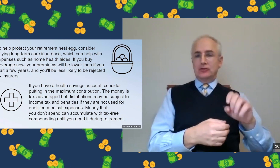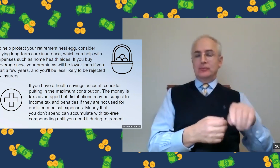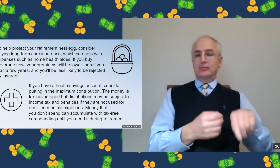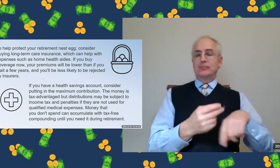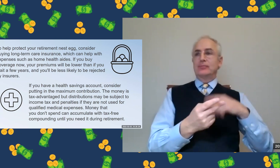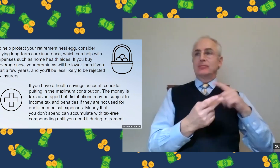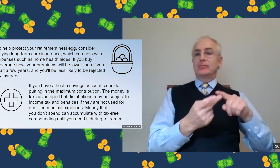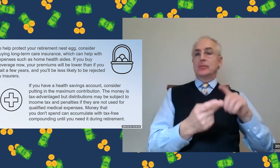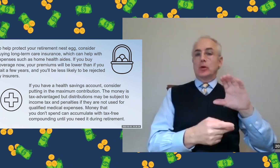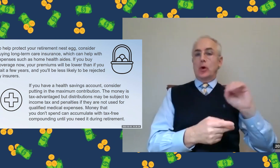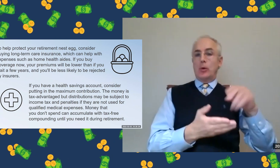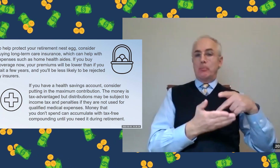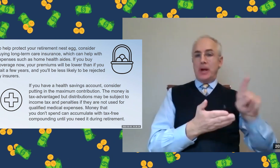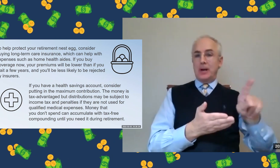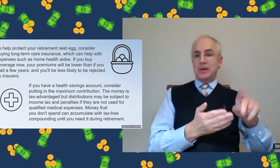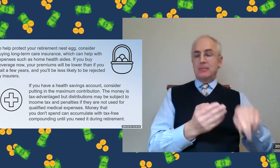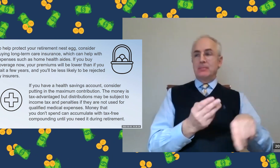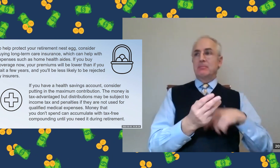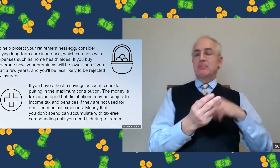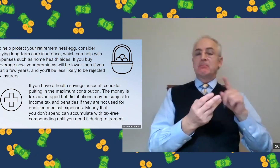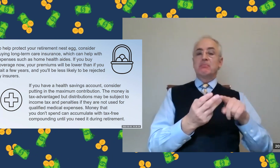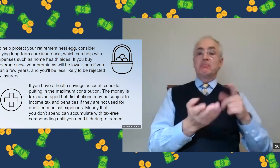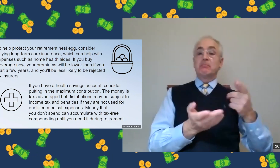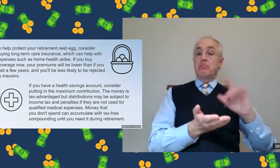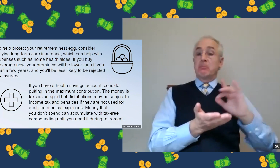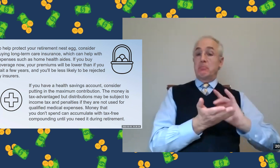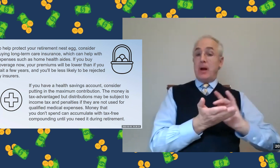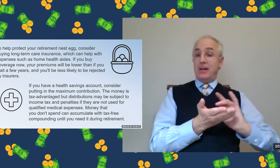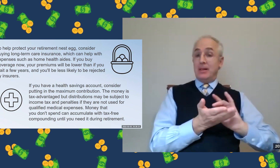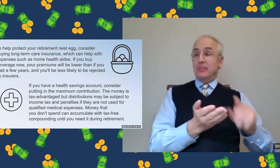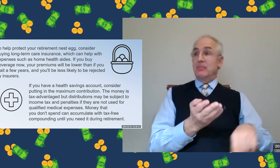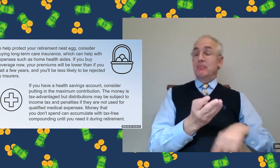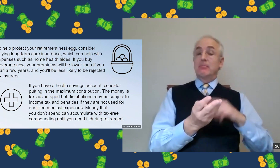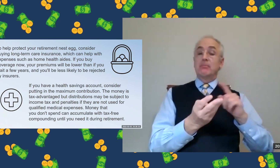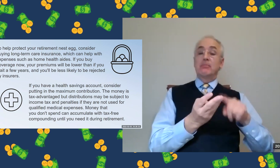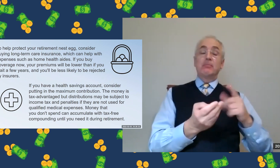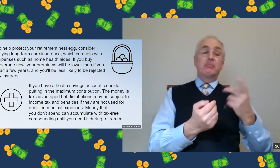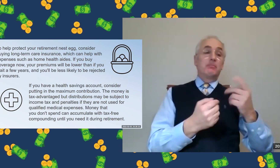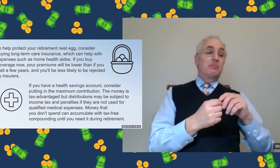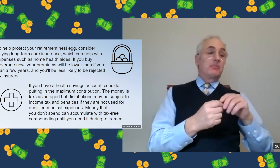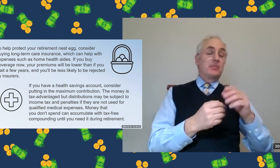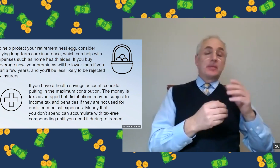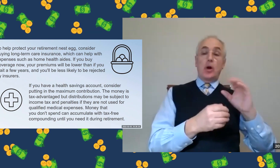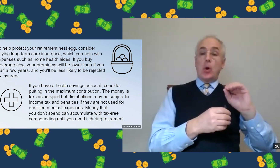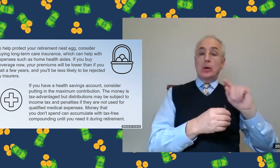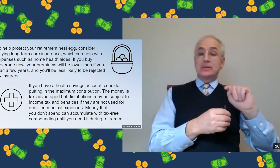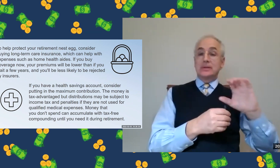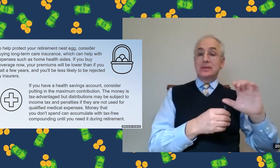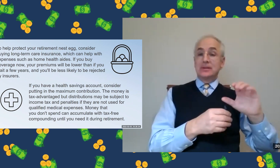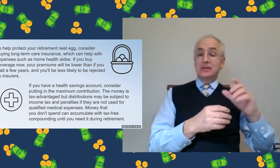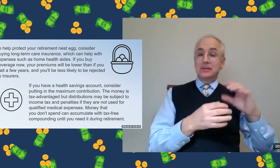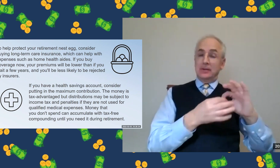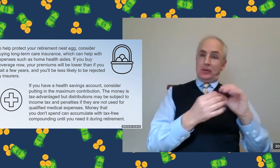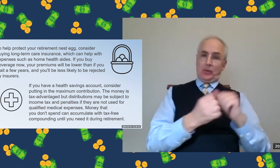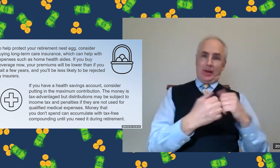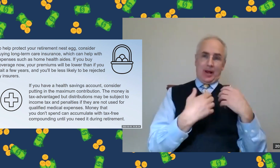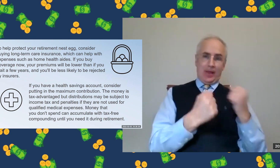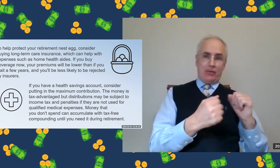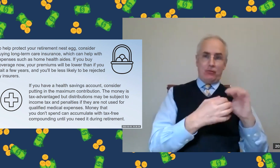coverages. It can cover your co-pays, prescription coverage, over-the-counter